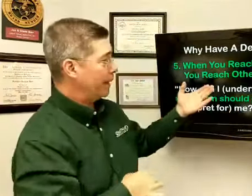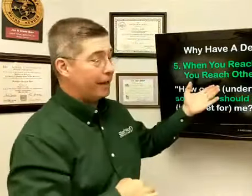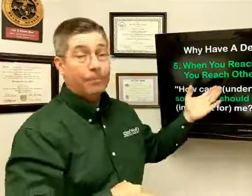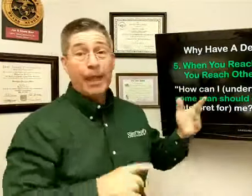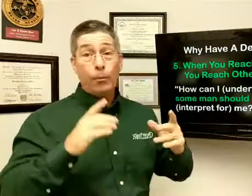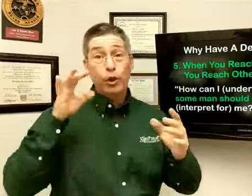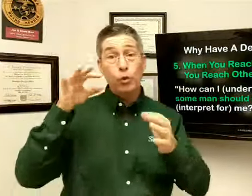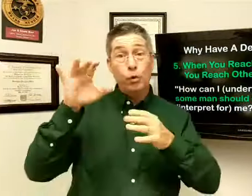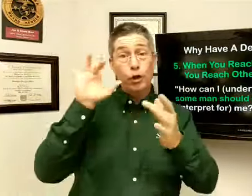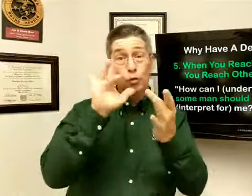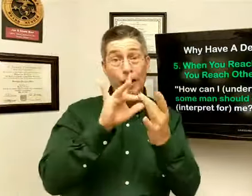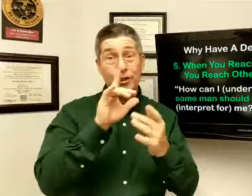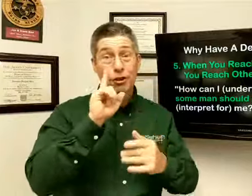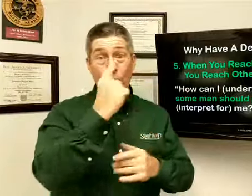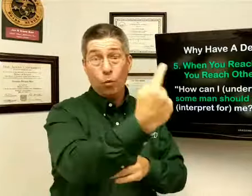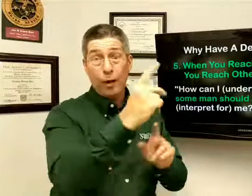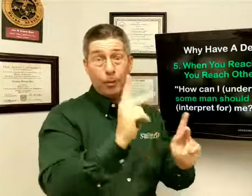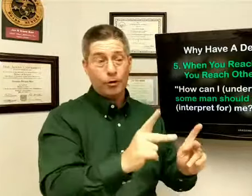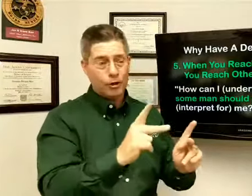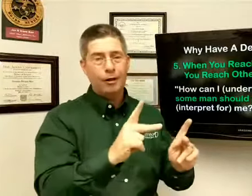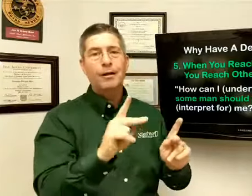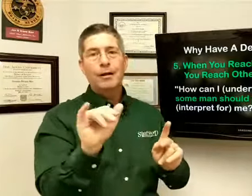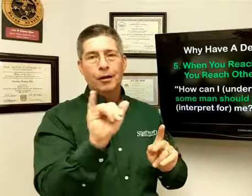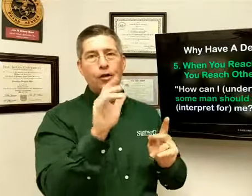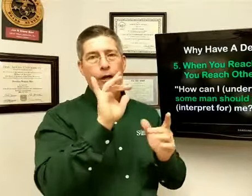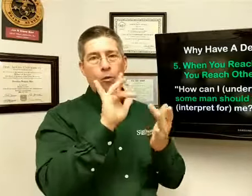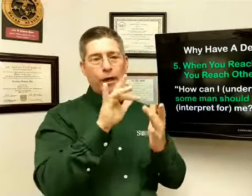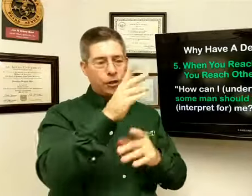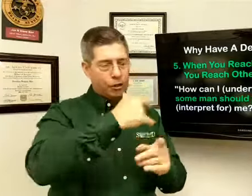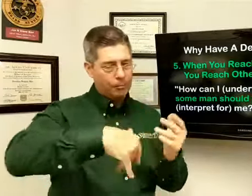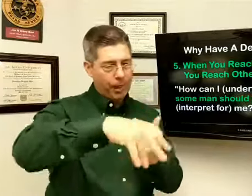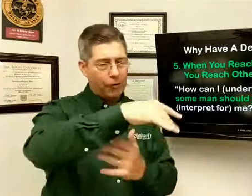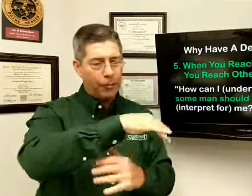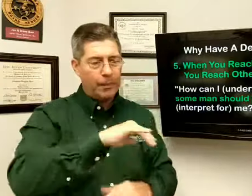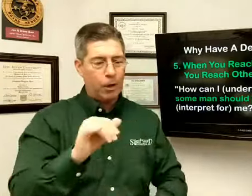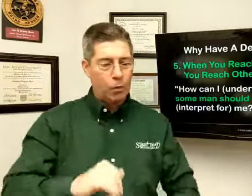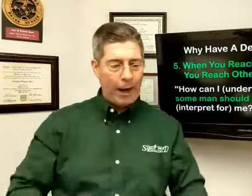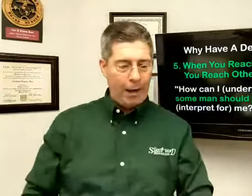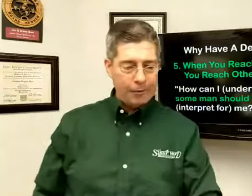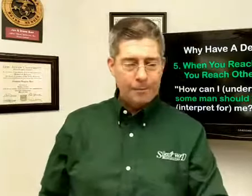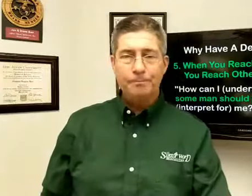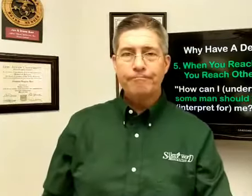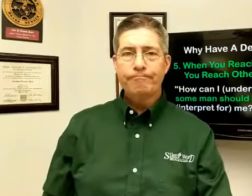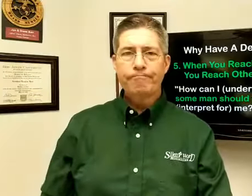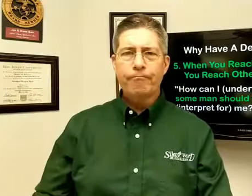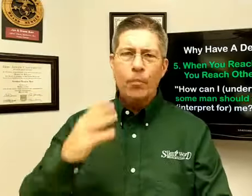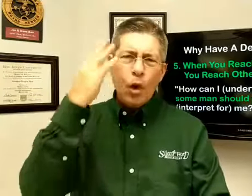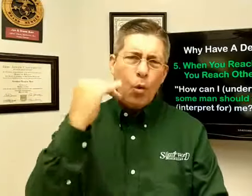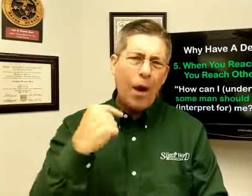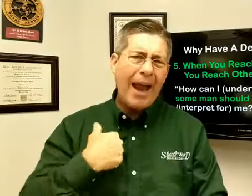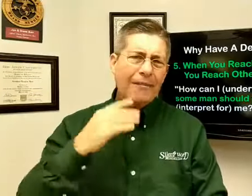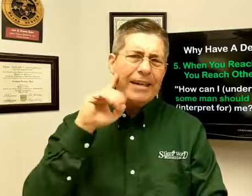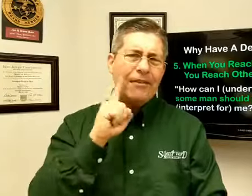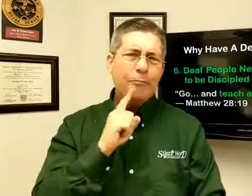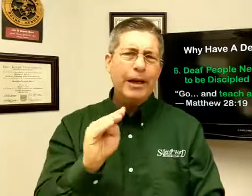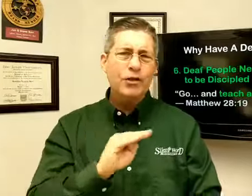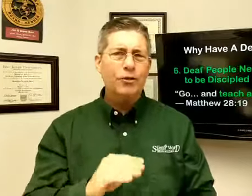it. And when you reach one person, you can reach other people around. Why have a deaf ministry?